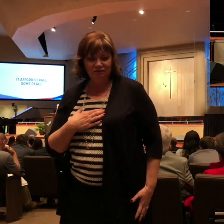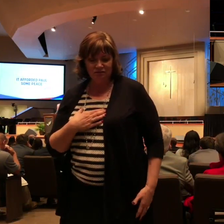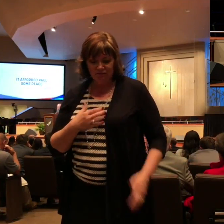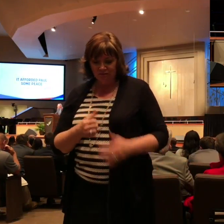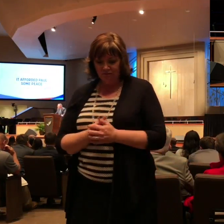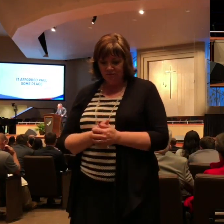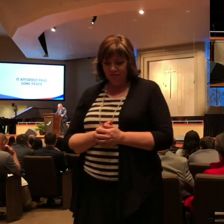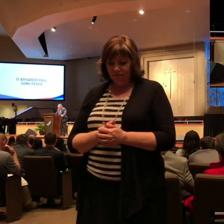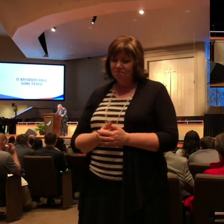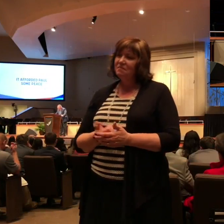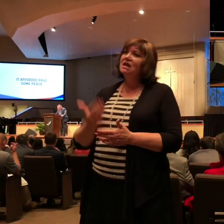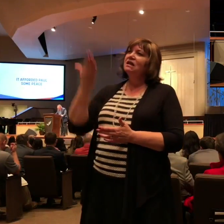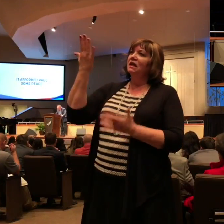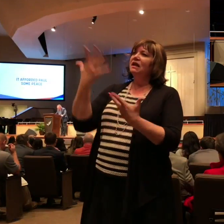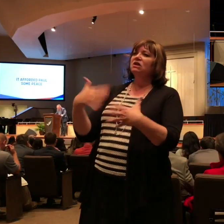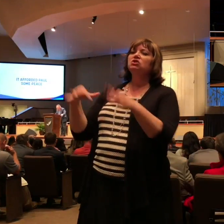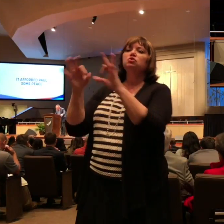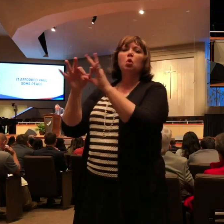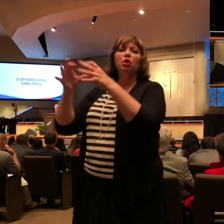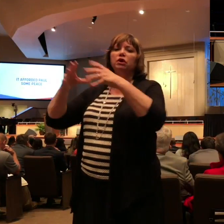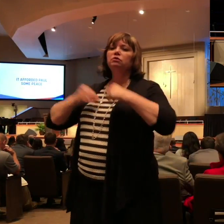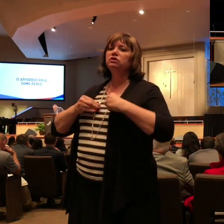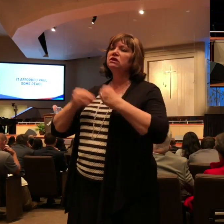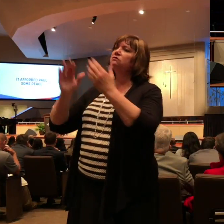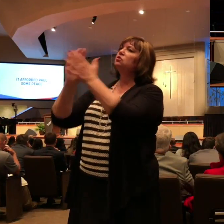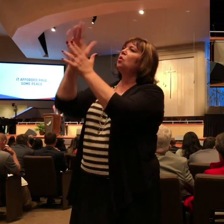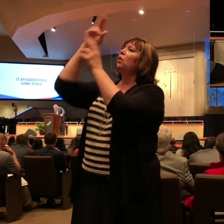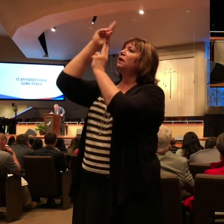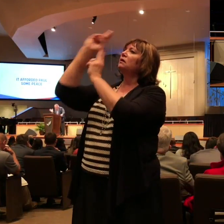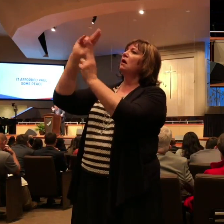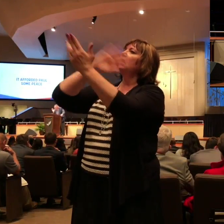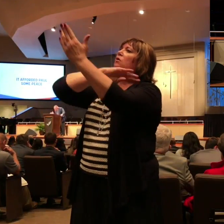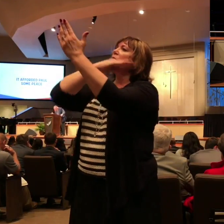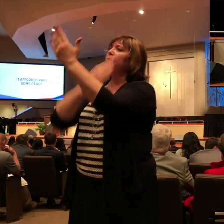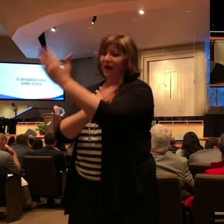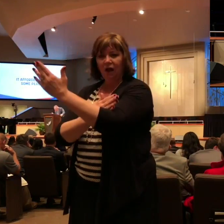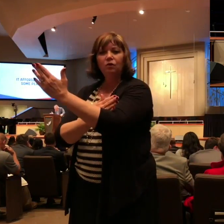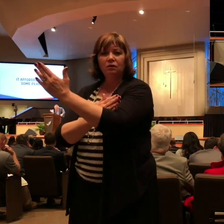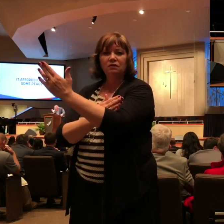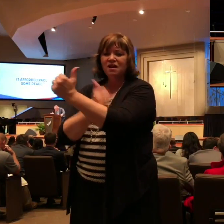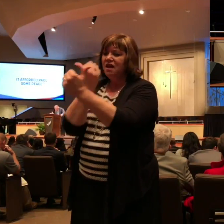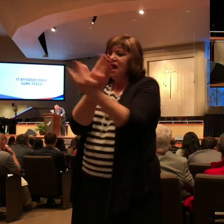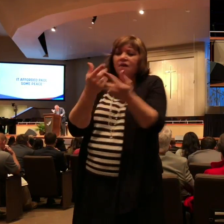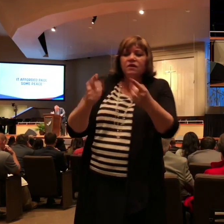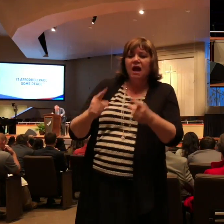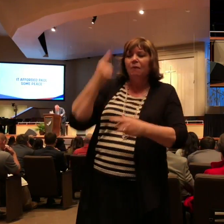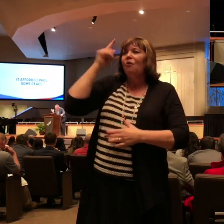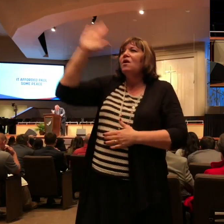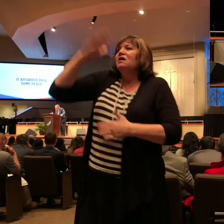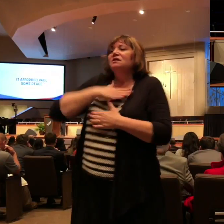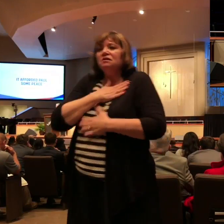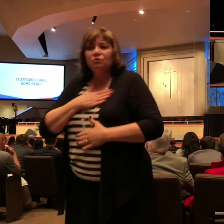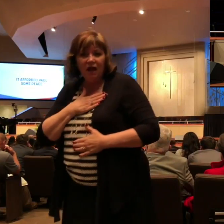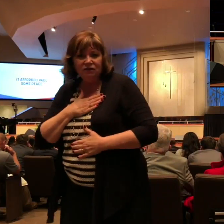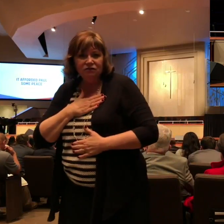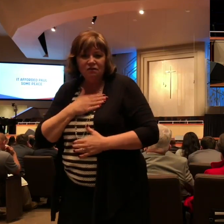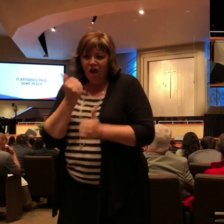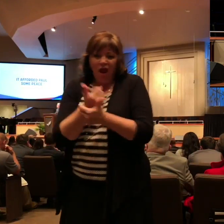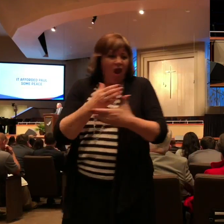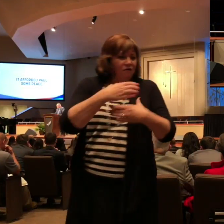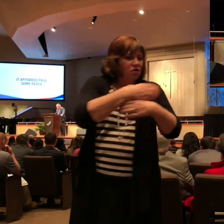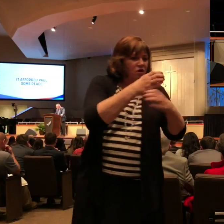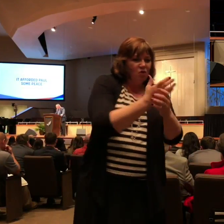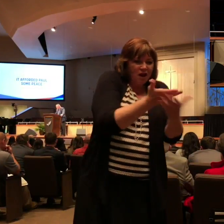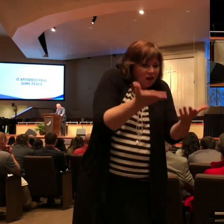and